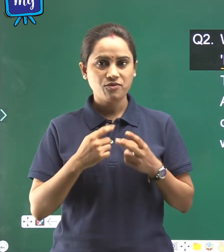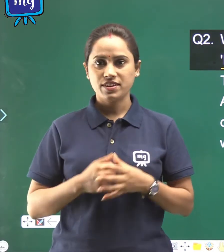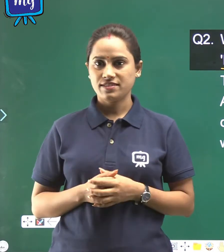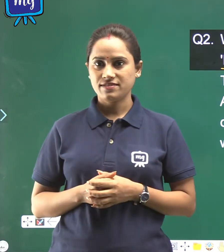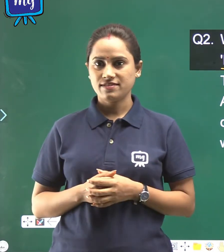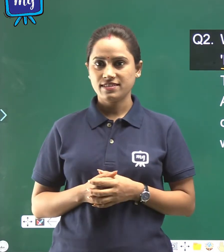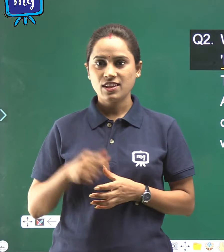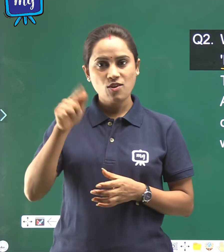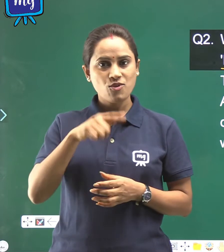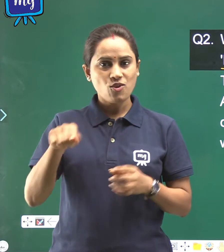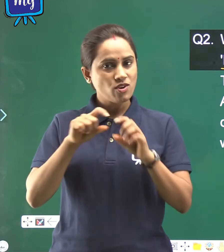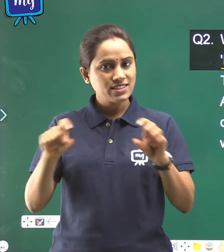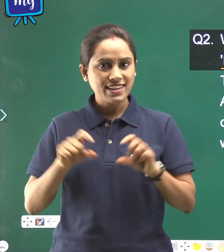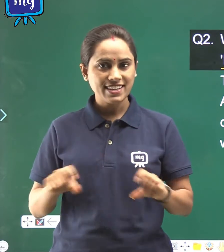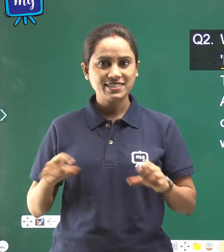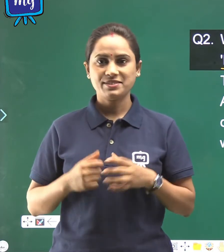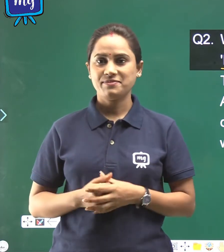for wrong sentence.